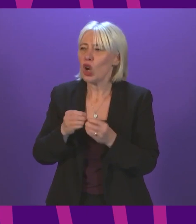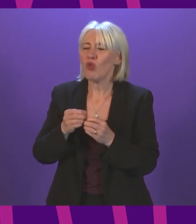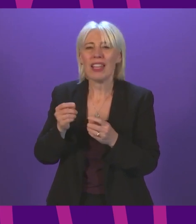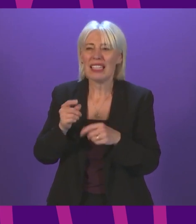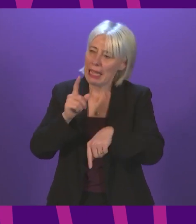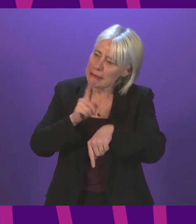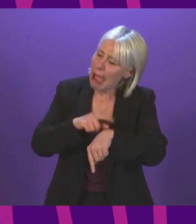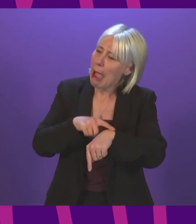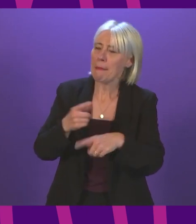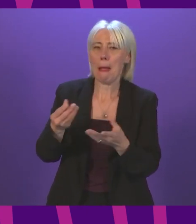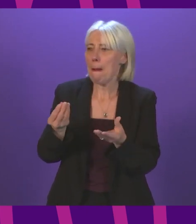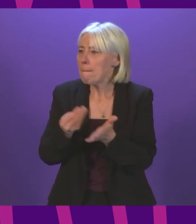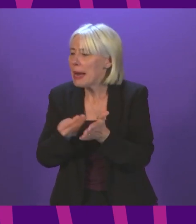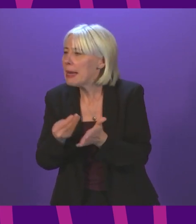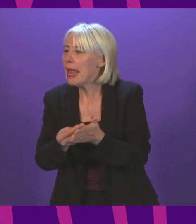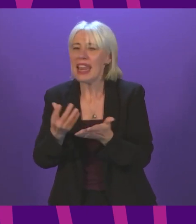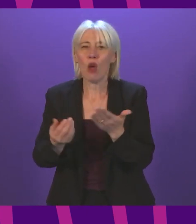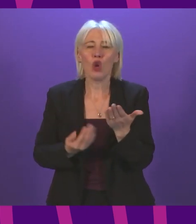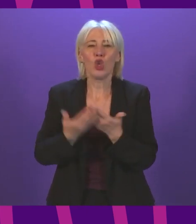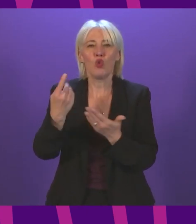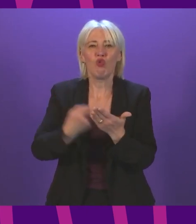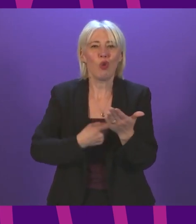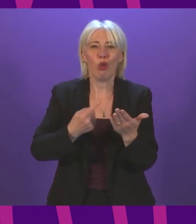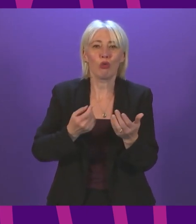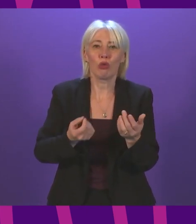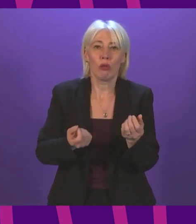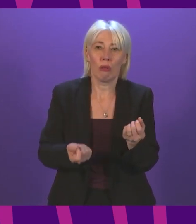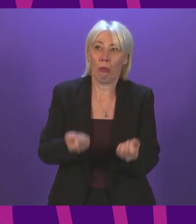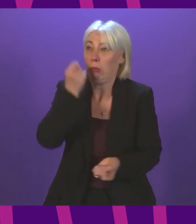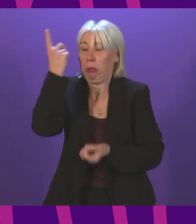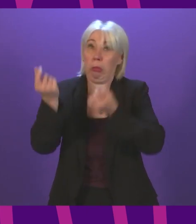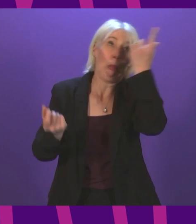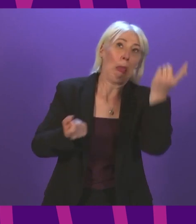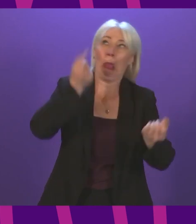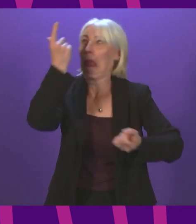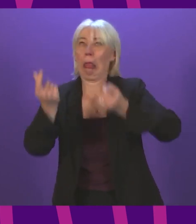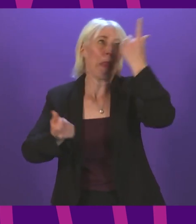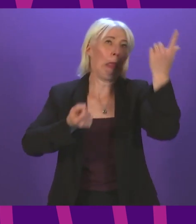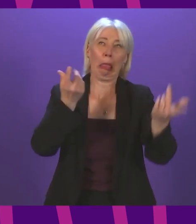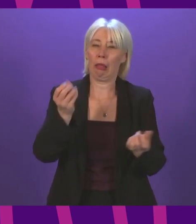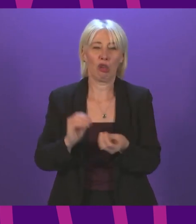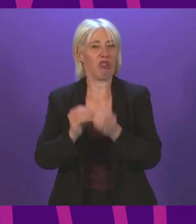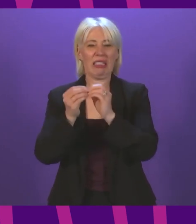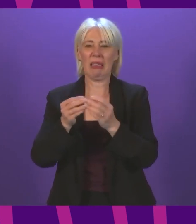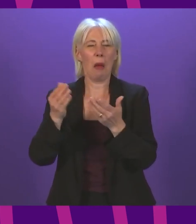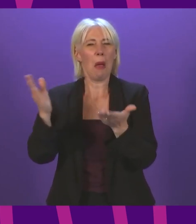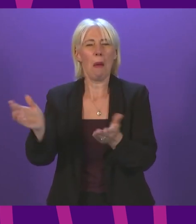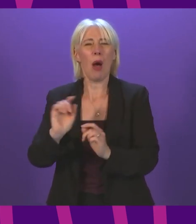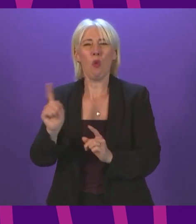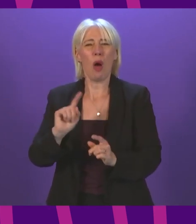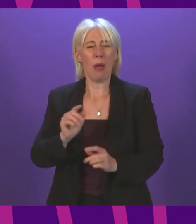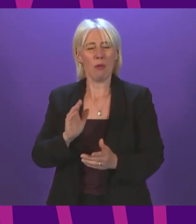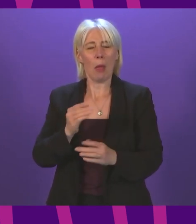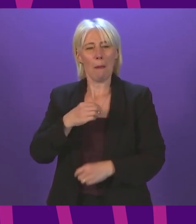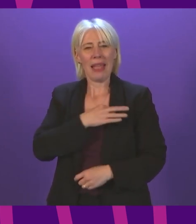blizzard of new random rules for businesses, whilst at the same time eroding the fundamental human right to medical